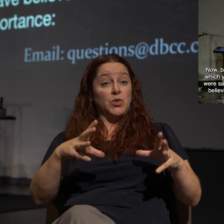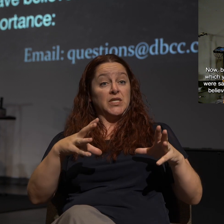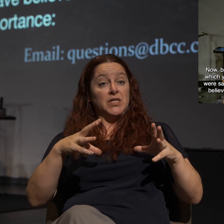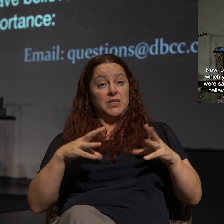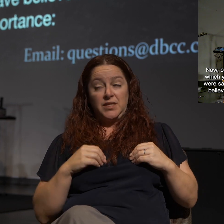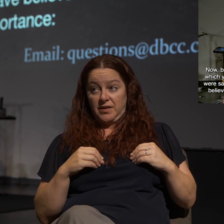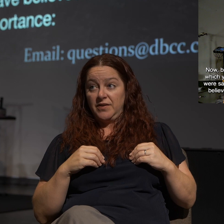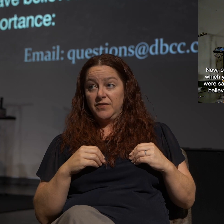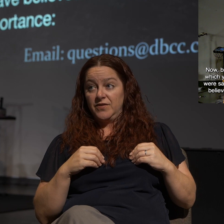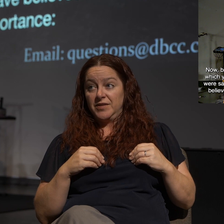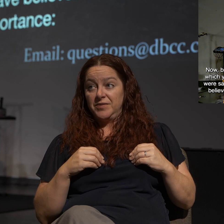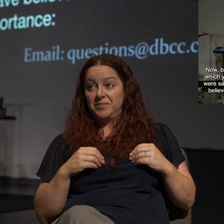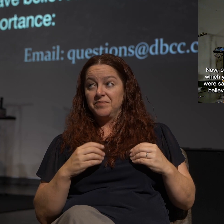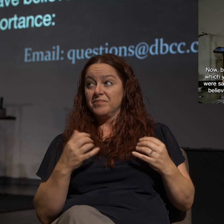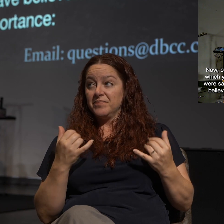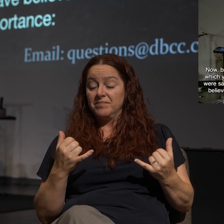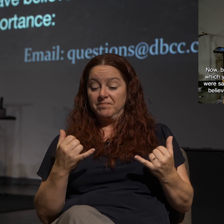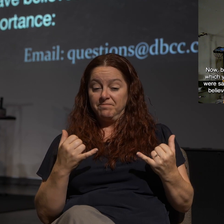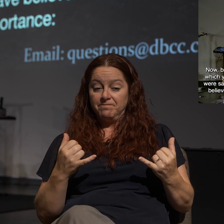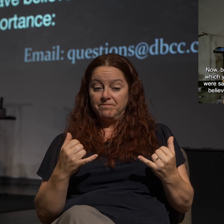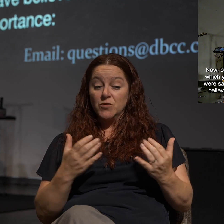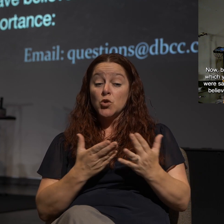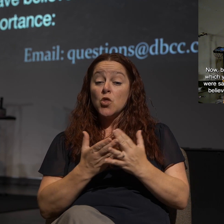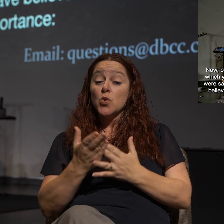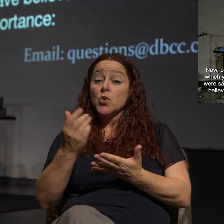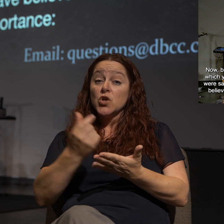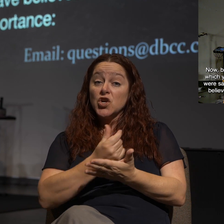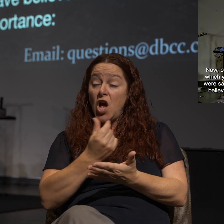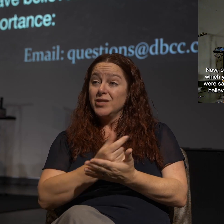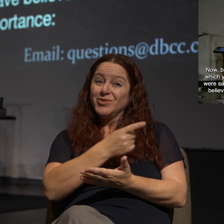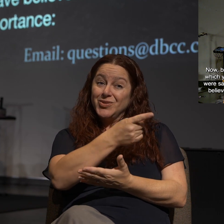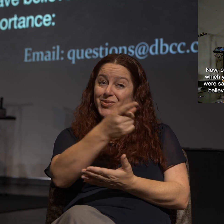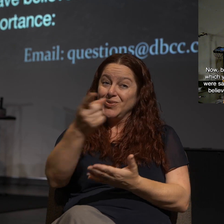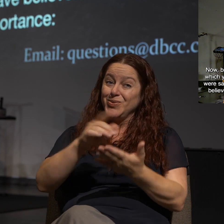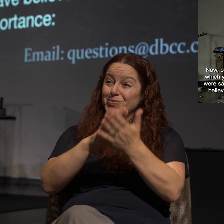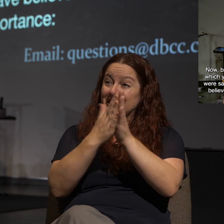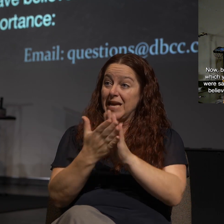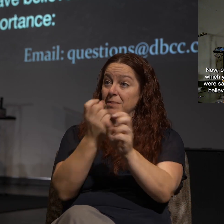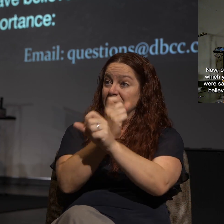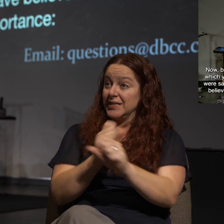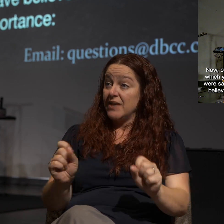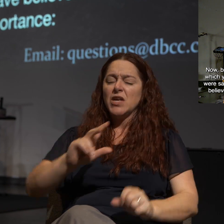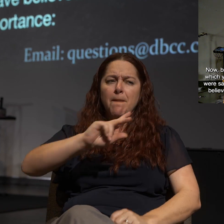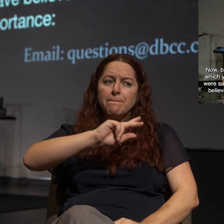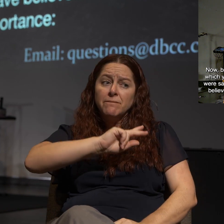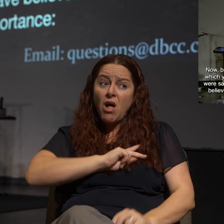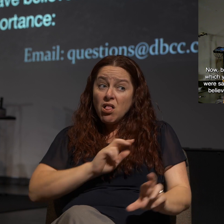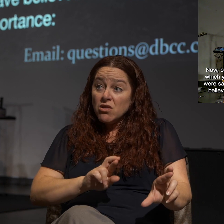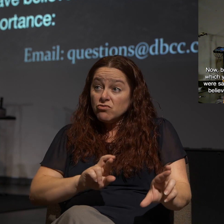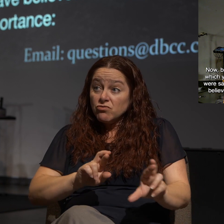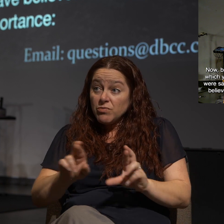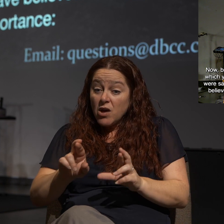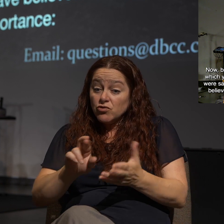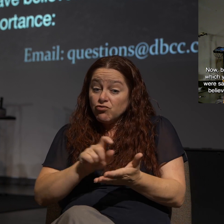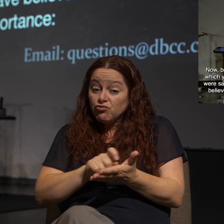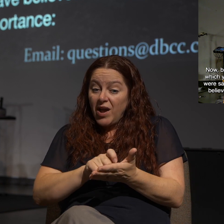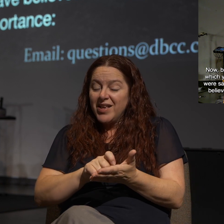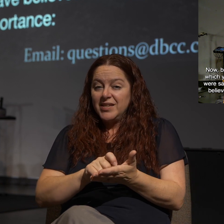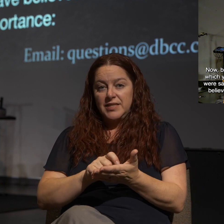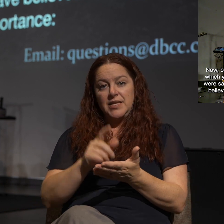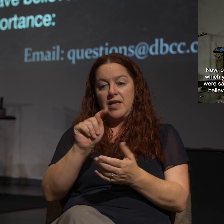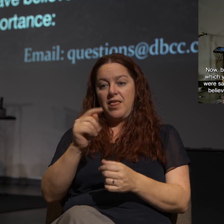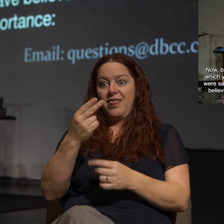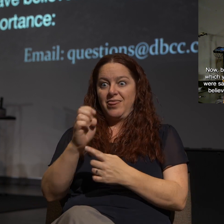and on which you have taken your stand. By this gospel, you were saved. So what Paul is about to write is, in Paul's mind, the